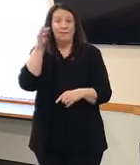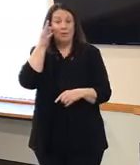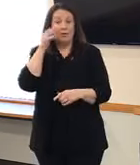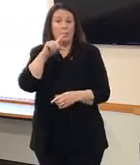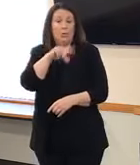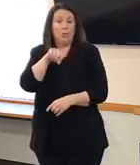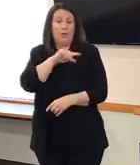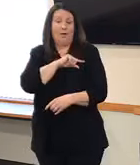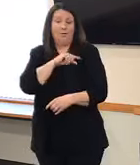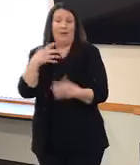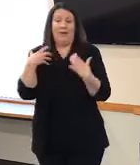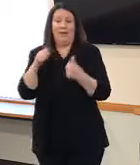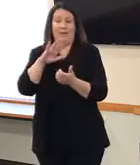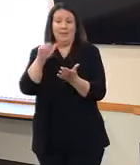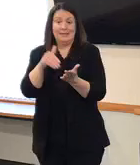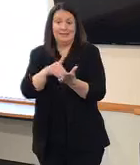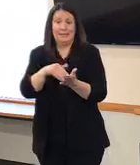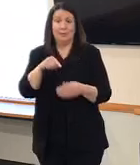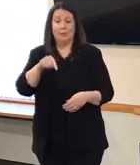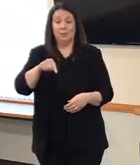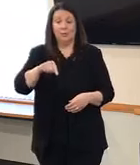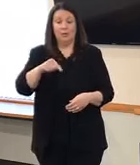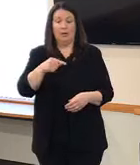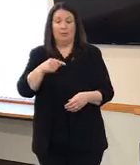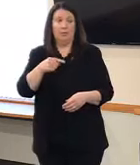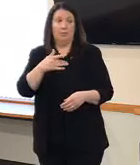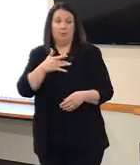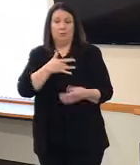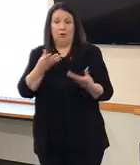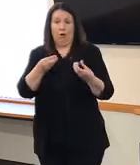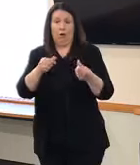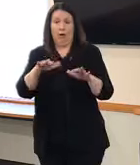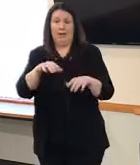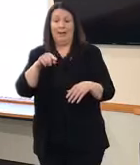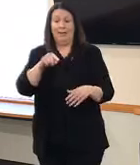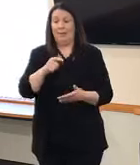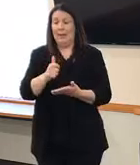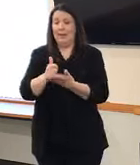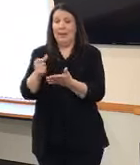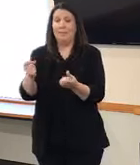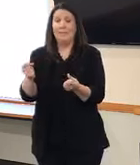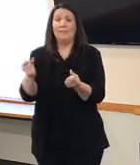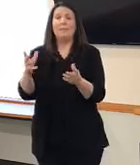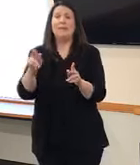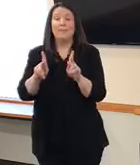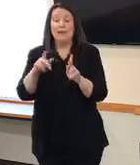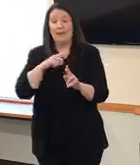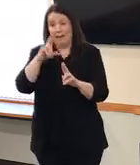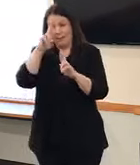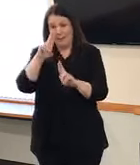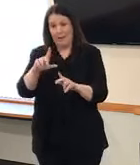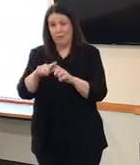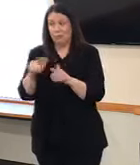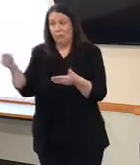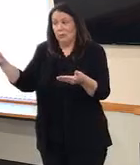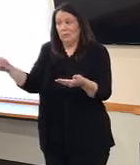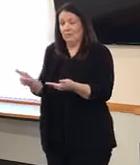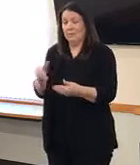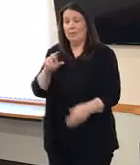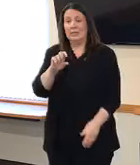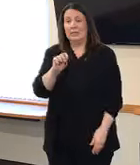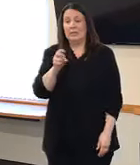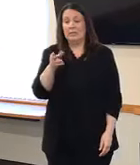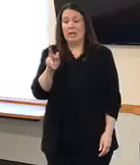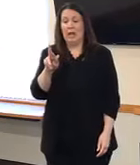center. To speak about the services they provide to some of our most vulnerable population, I am actually honored to present that Sharon